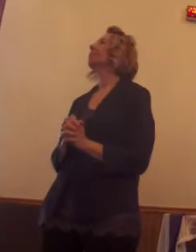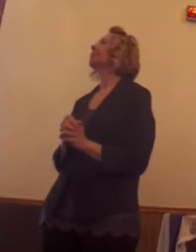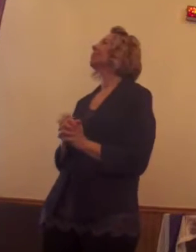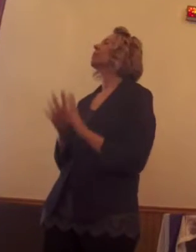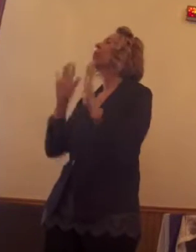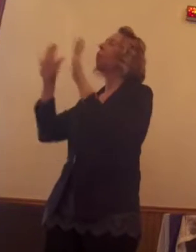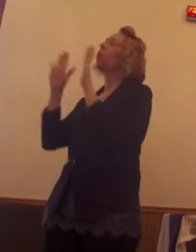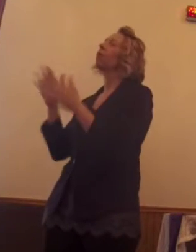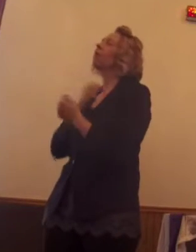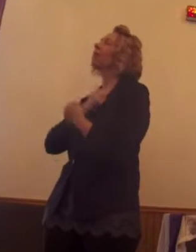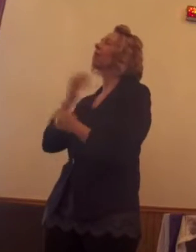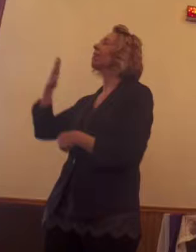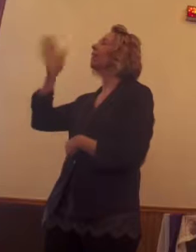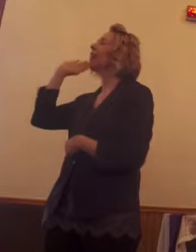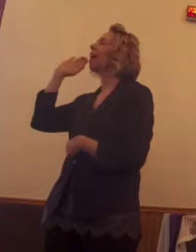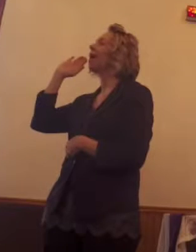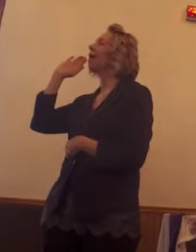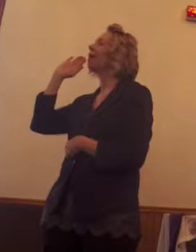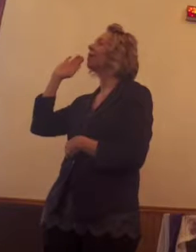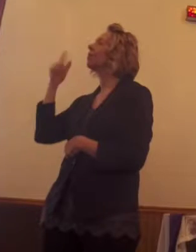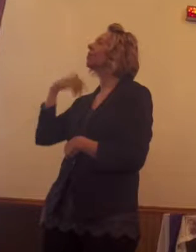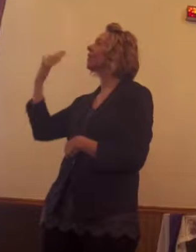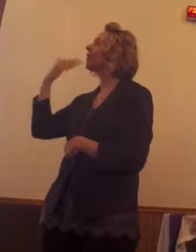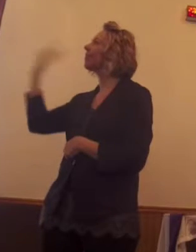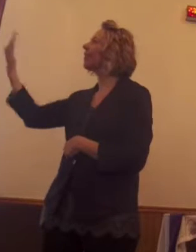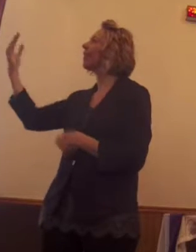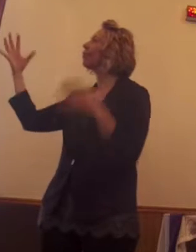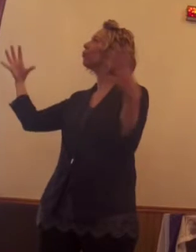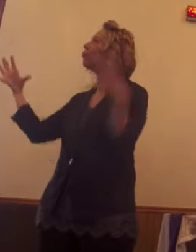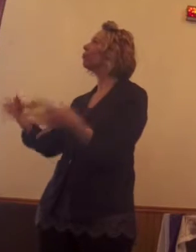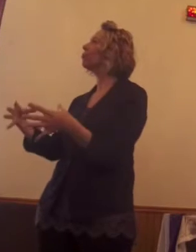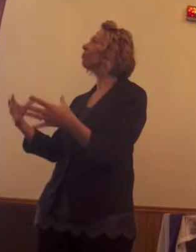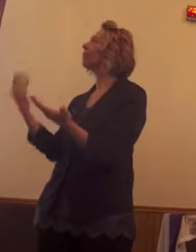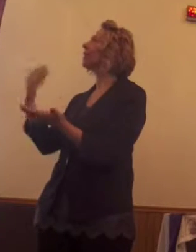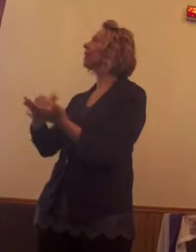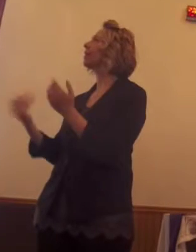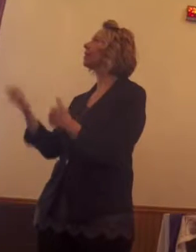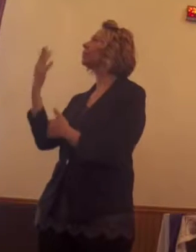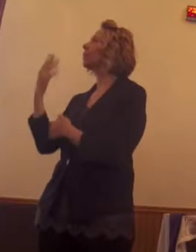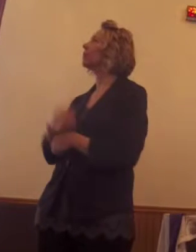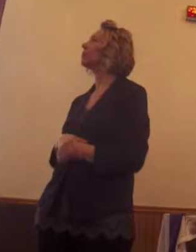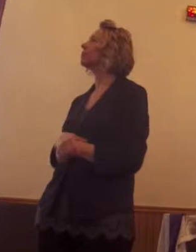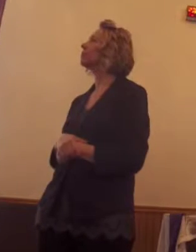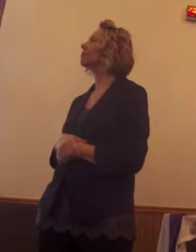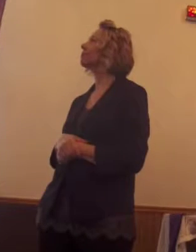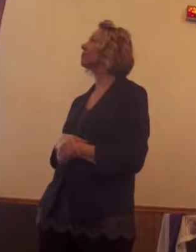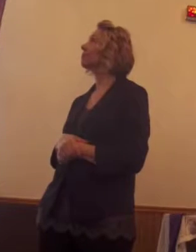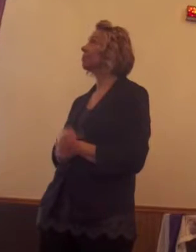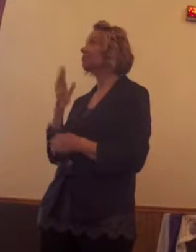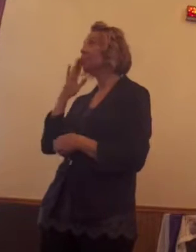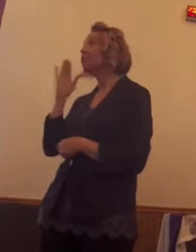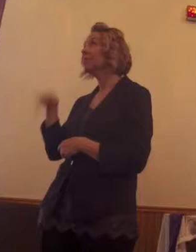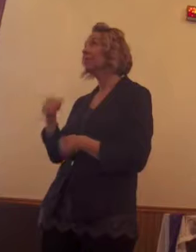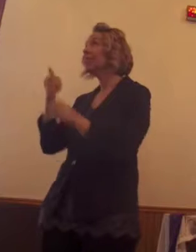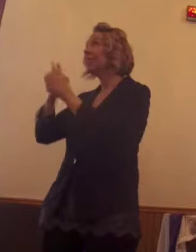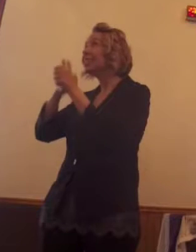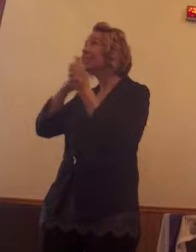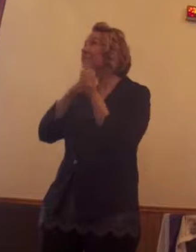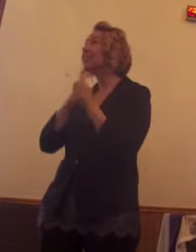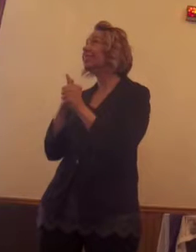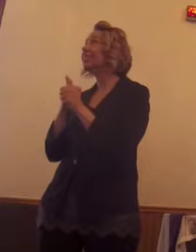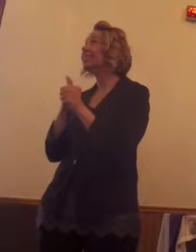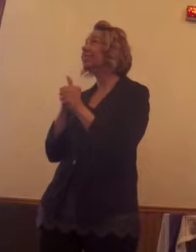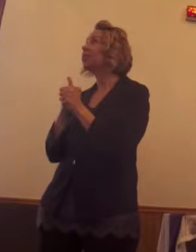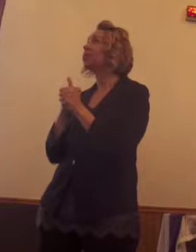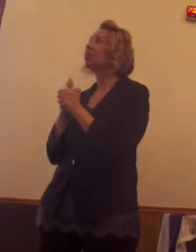Embracing and loving God of so many names, we thank you for bringing us together once again this morning. But with each of us we share that true